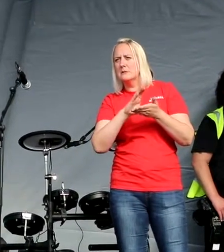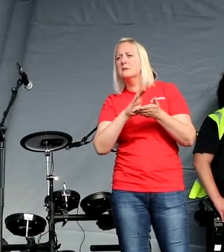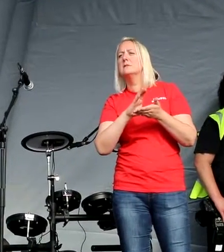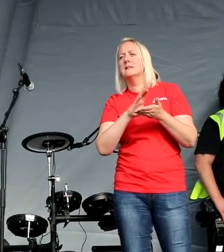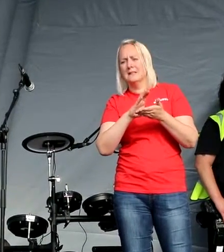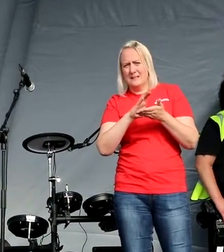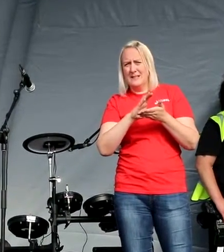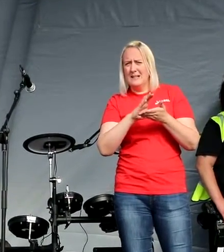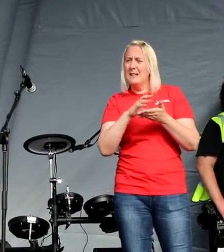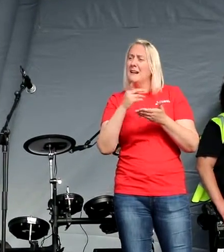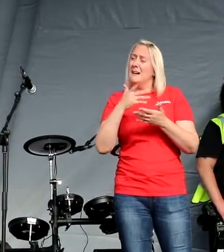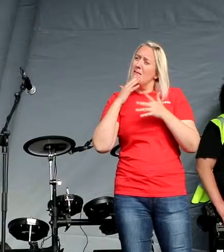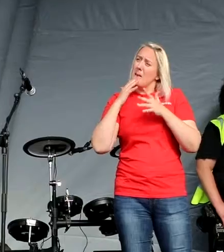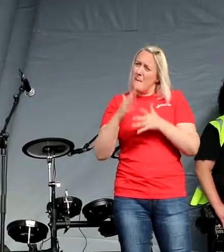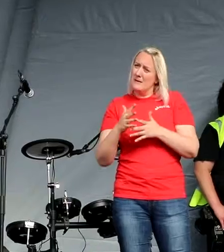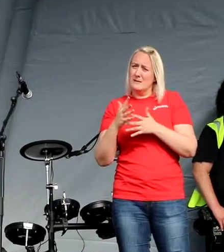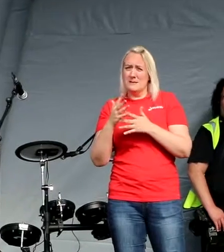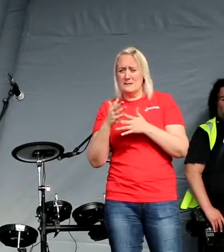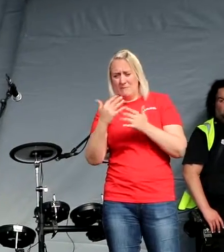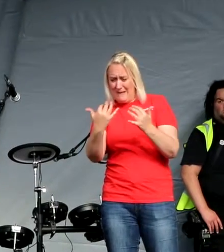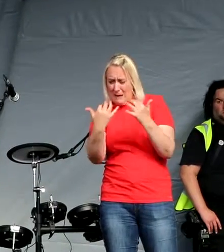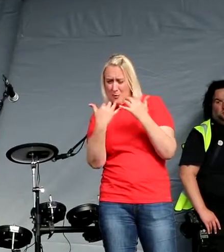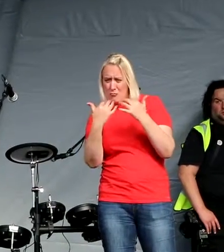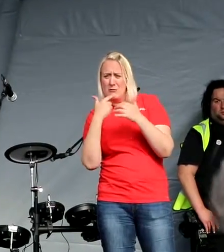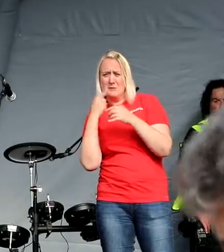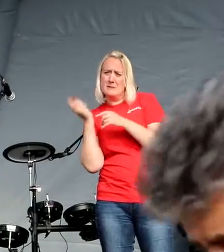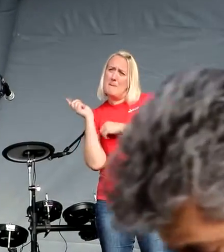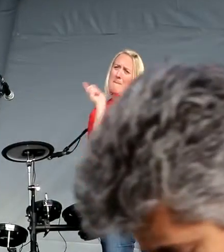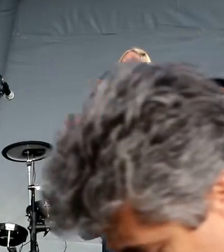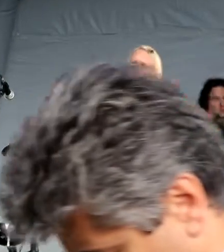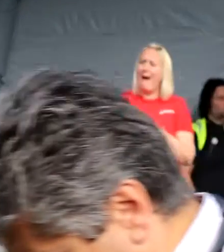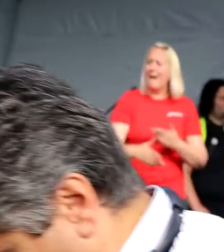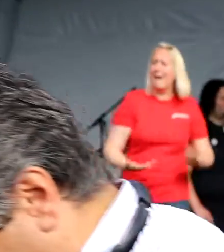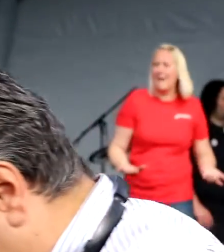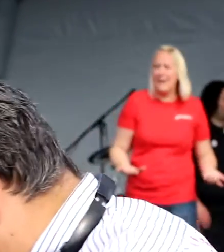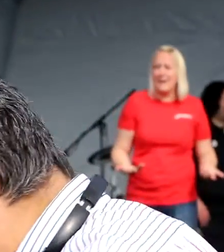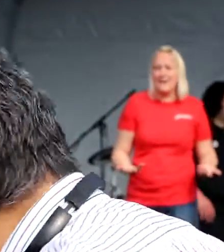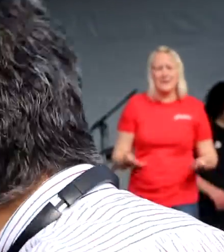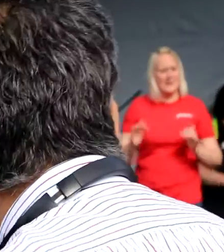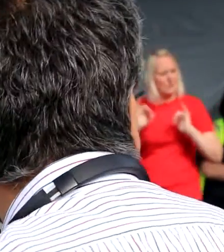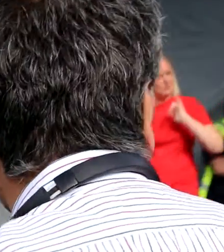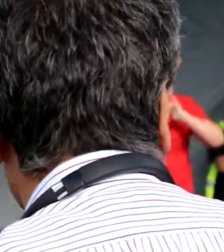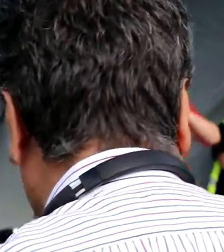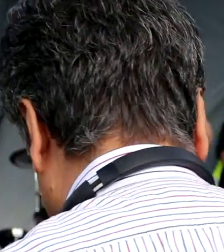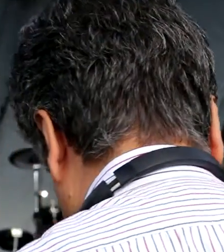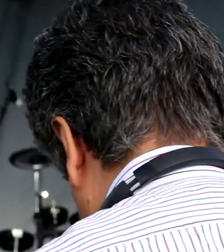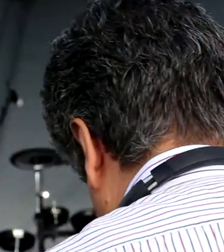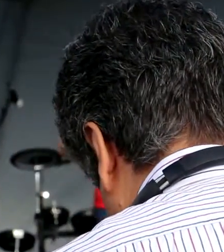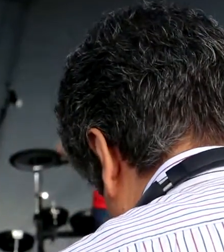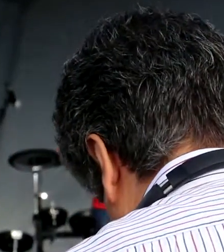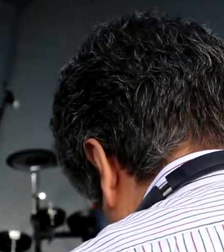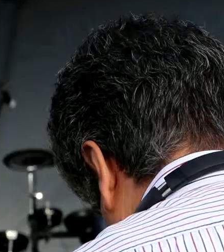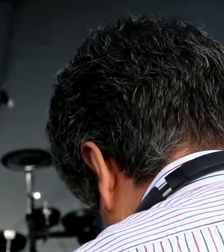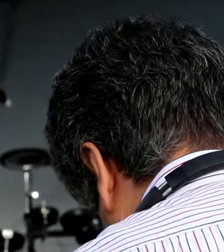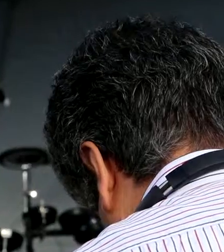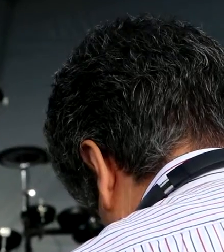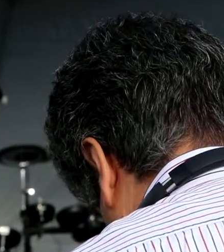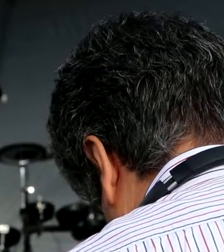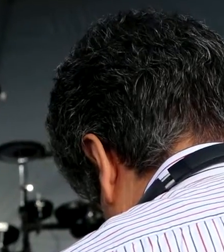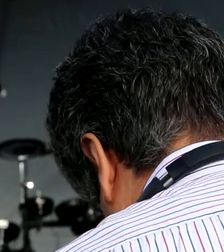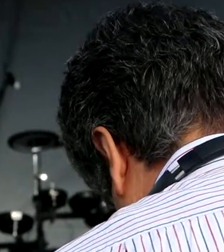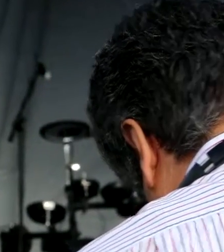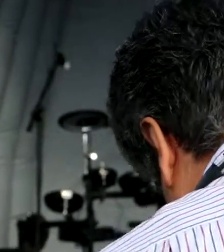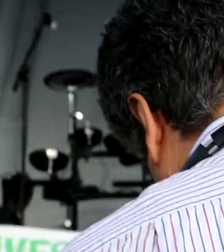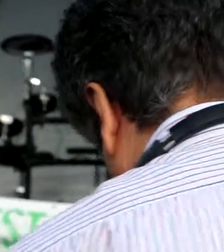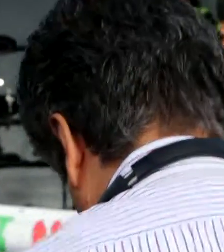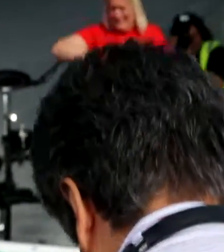their citizens deported back there. Now what a disgrace this is from the richest corner of the world that it can